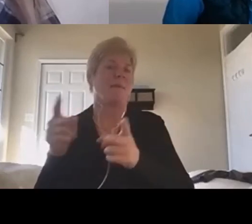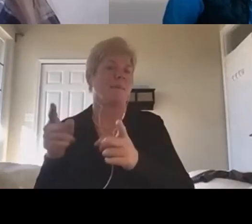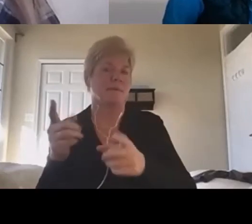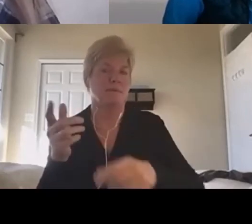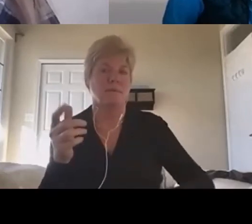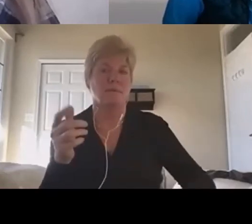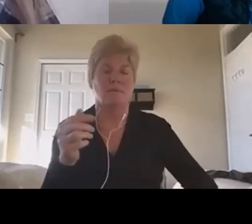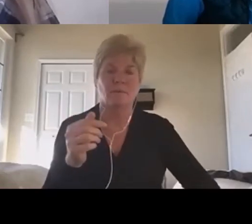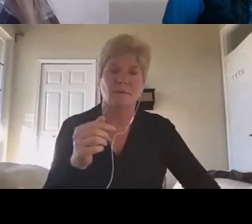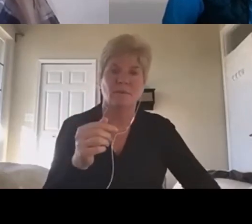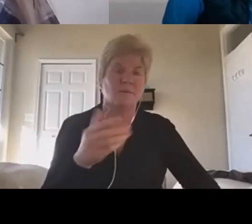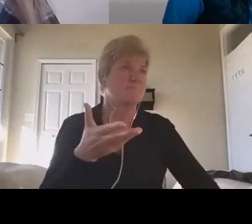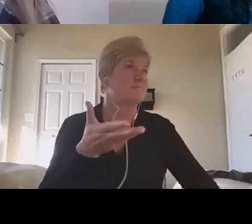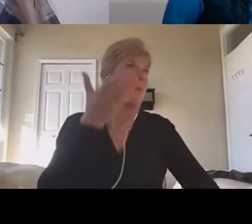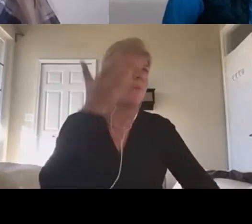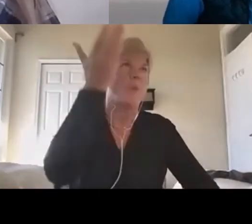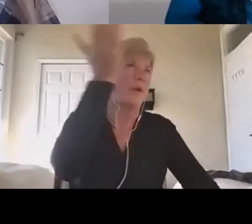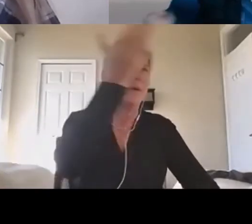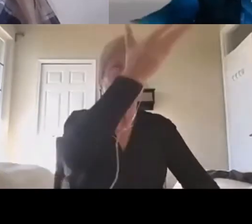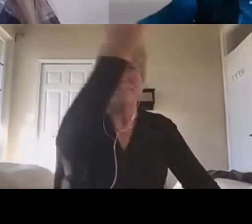the road eventually anyway.